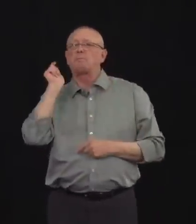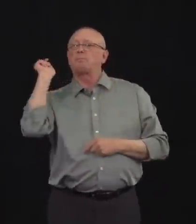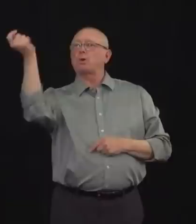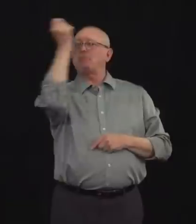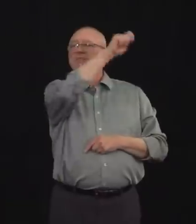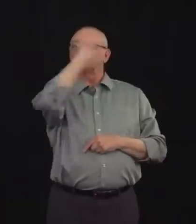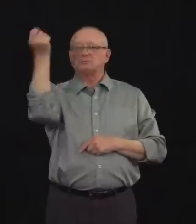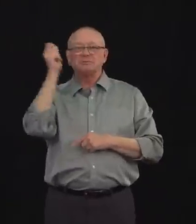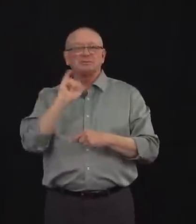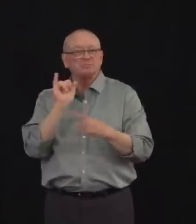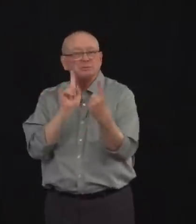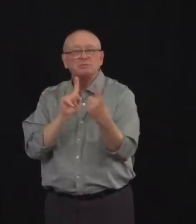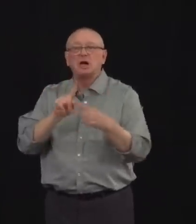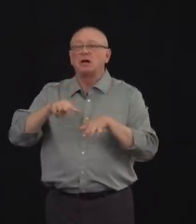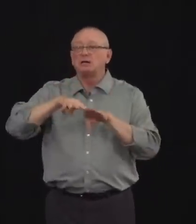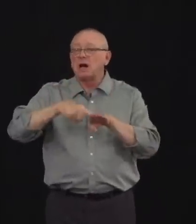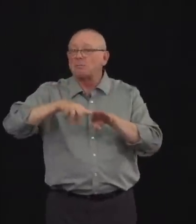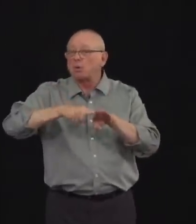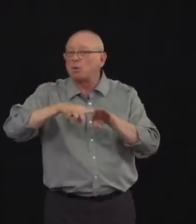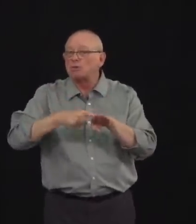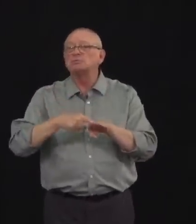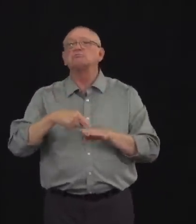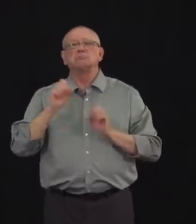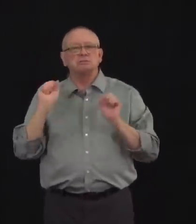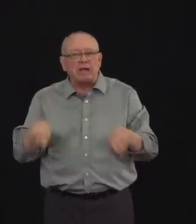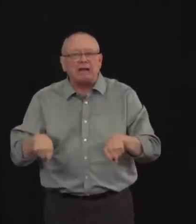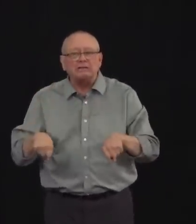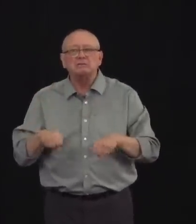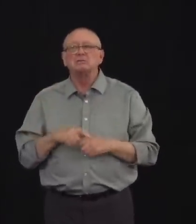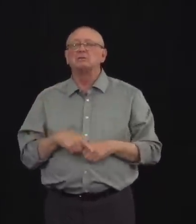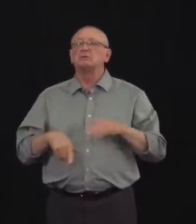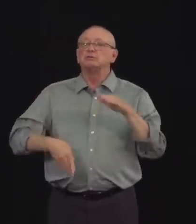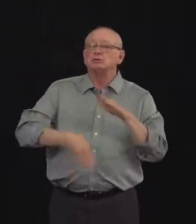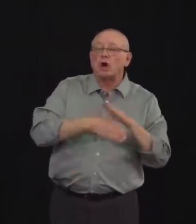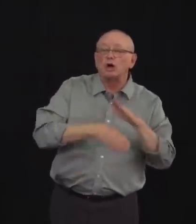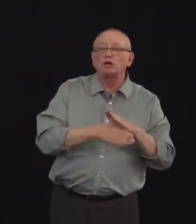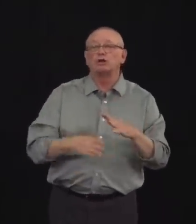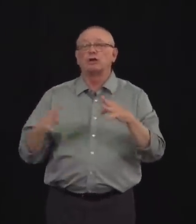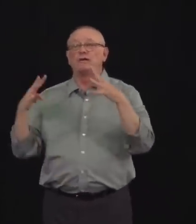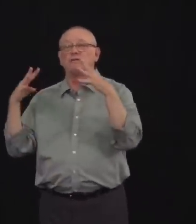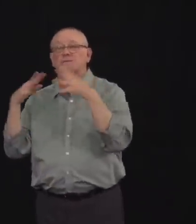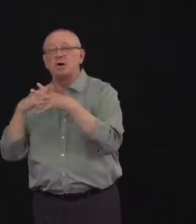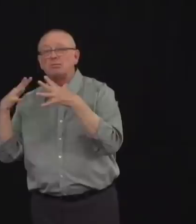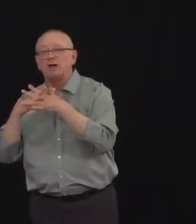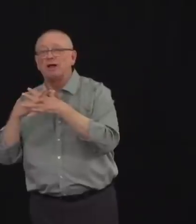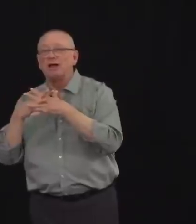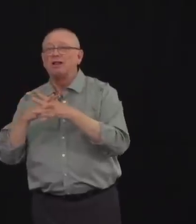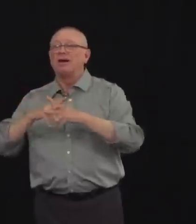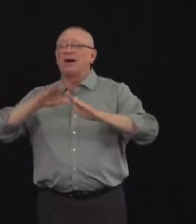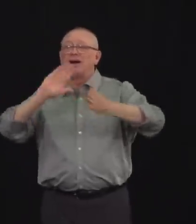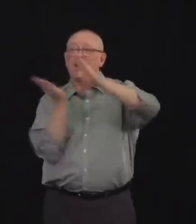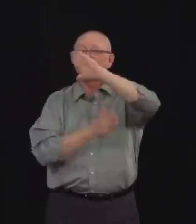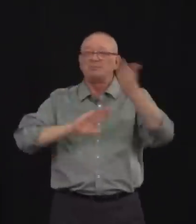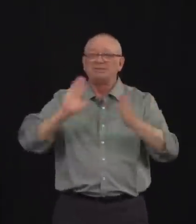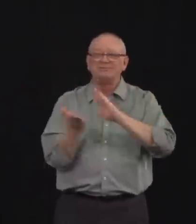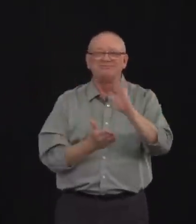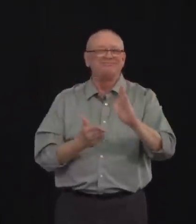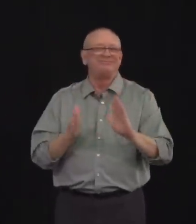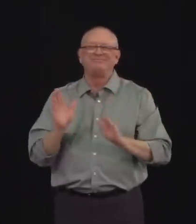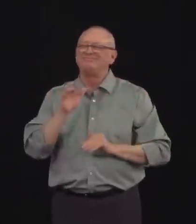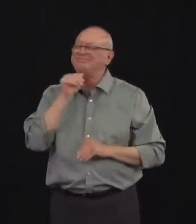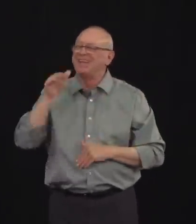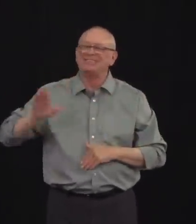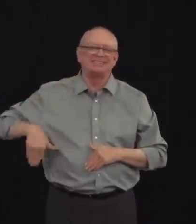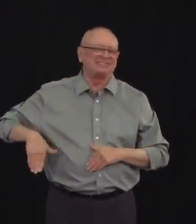permitted in Stage 1 unless organizers can modify practicing the components of these activities to meet public health